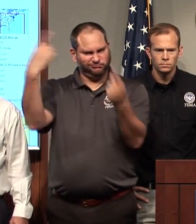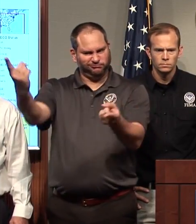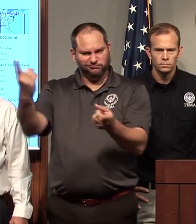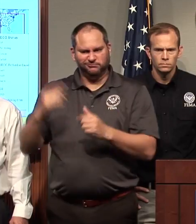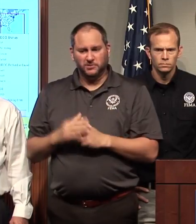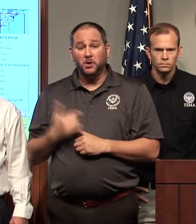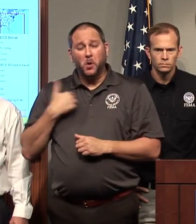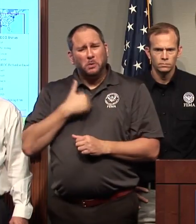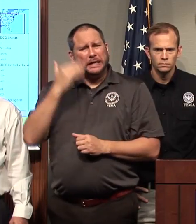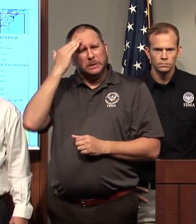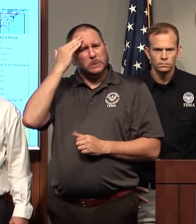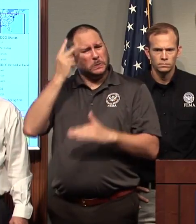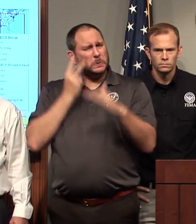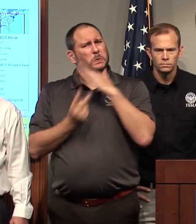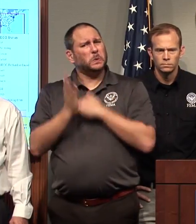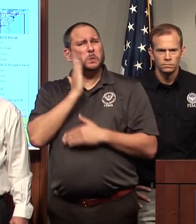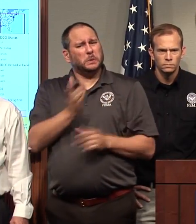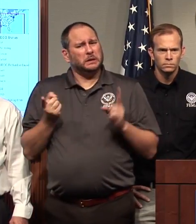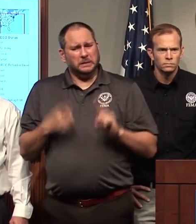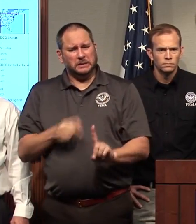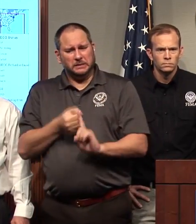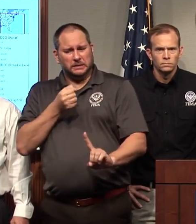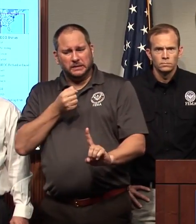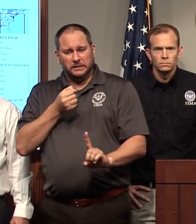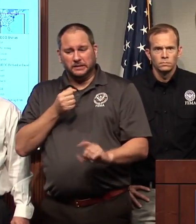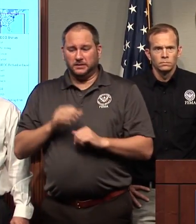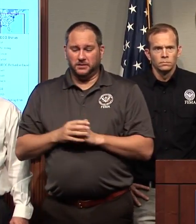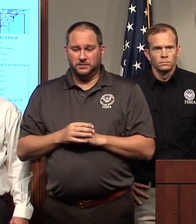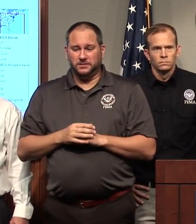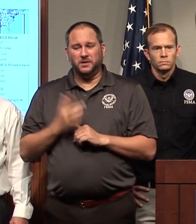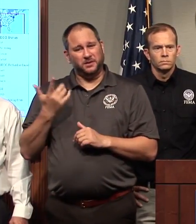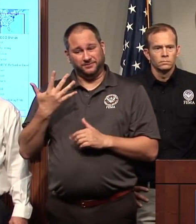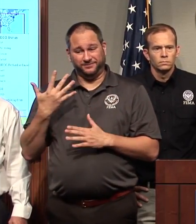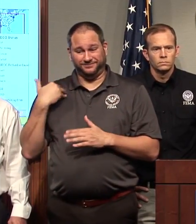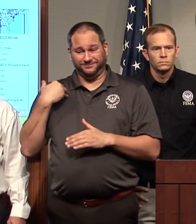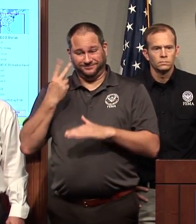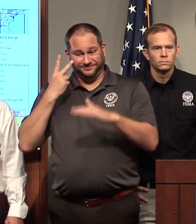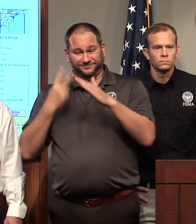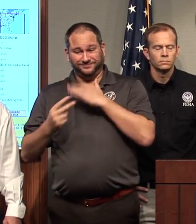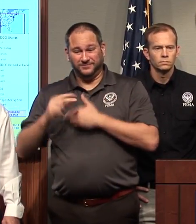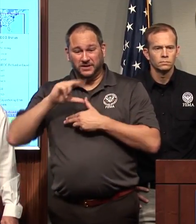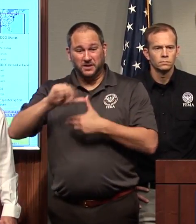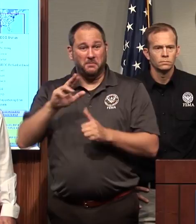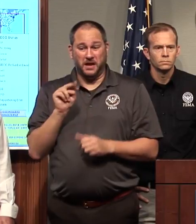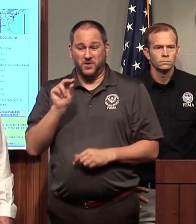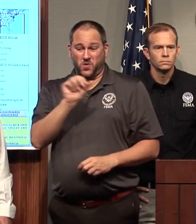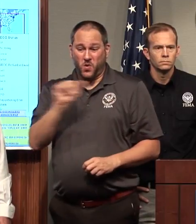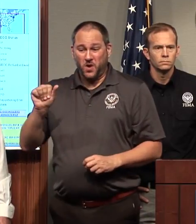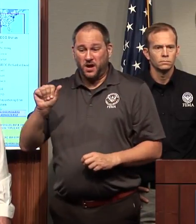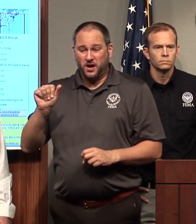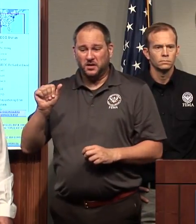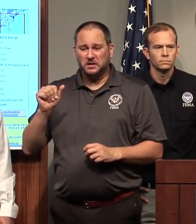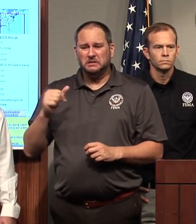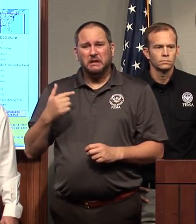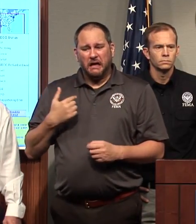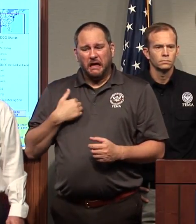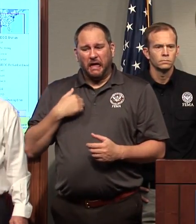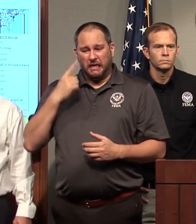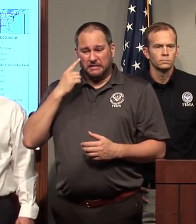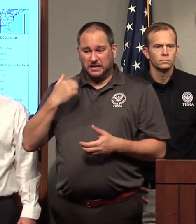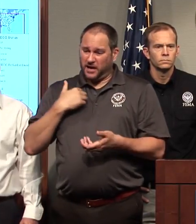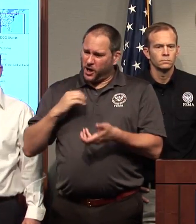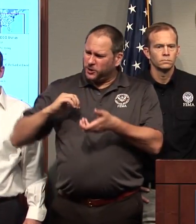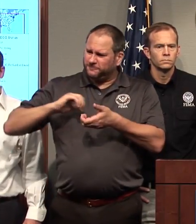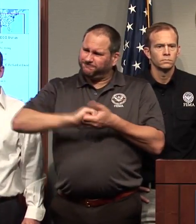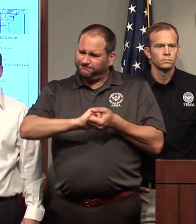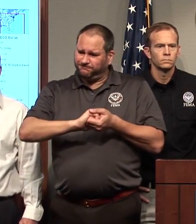going to be a hard hurricane season. It was predicted by NOAA. So I would think that our sister agencies in NOAA and